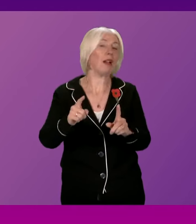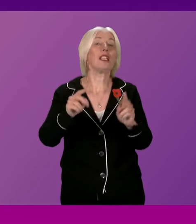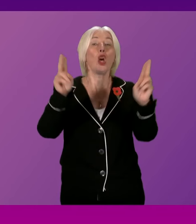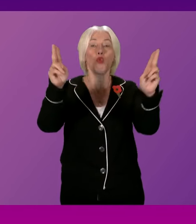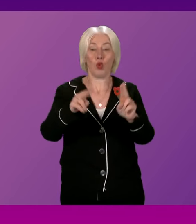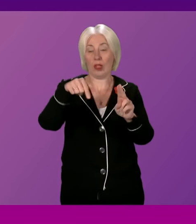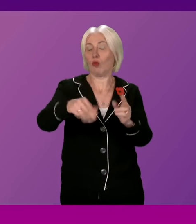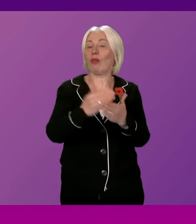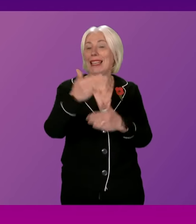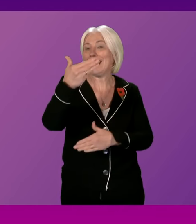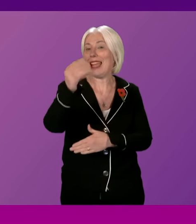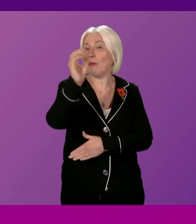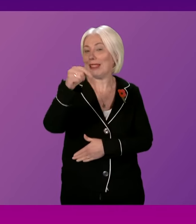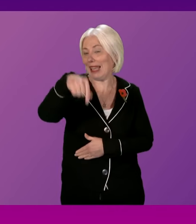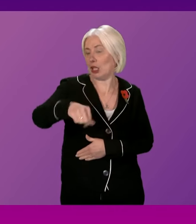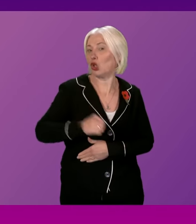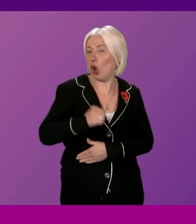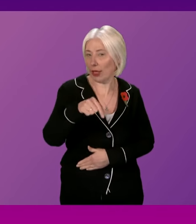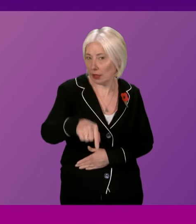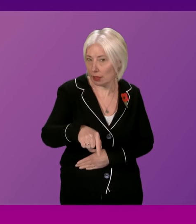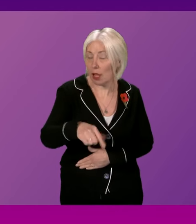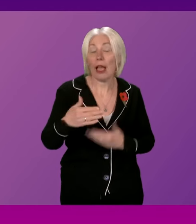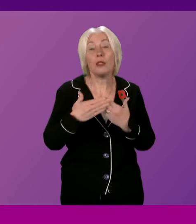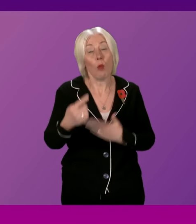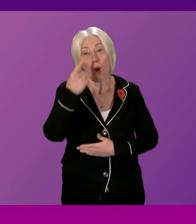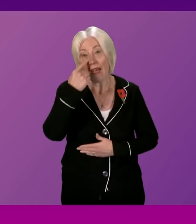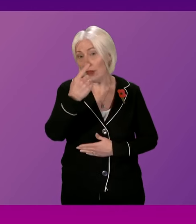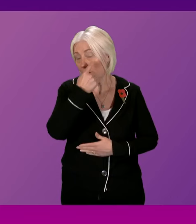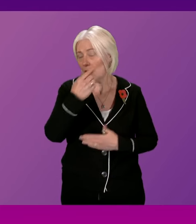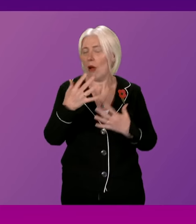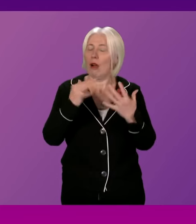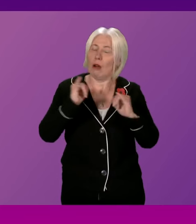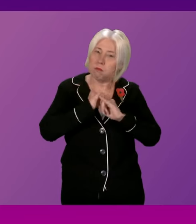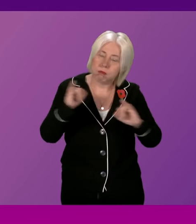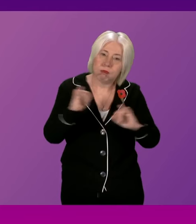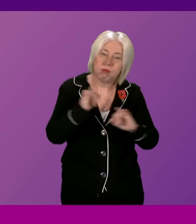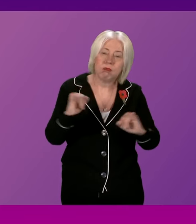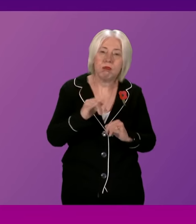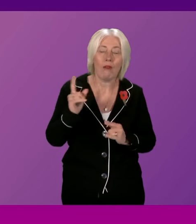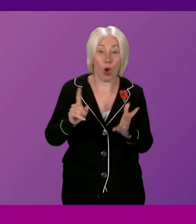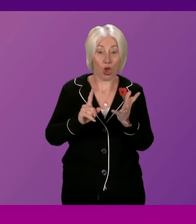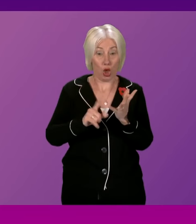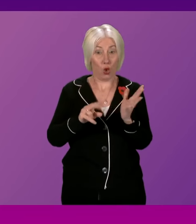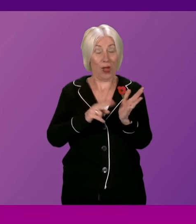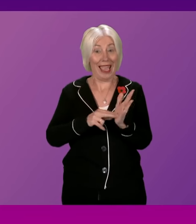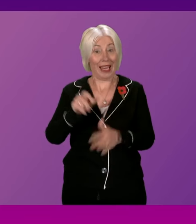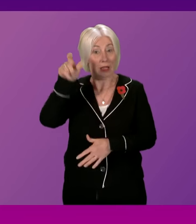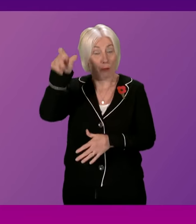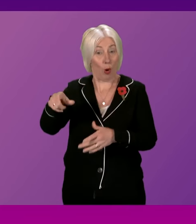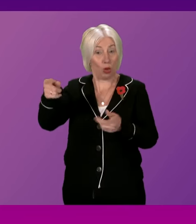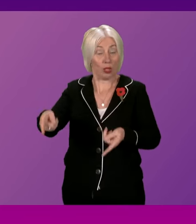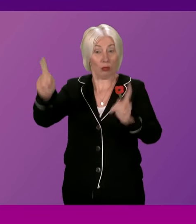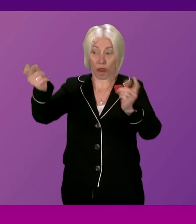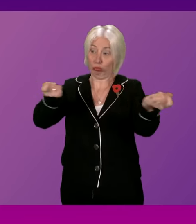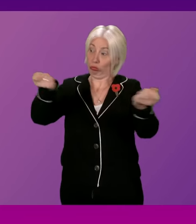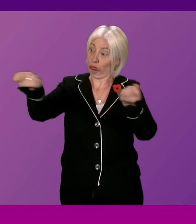in Scotland. This is further evidence of the utter misery caused by what the UN Special Rapporteur